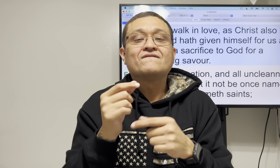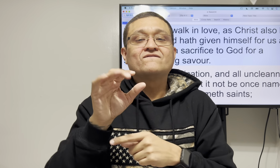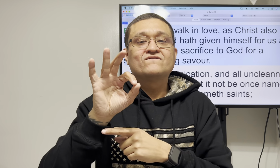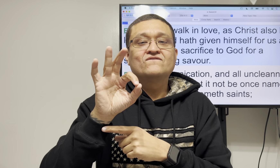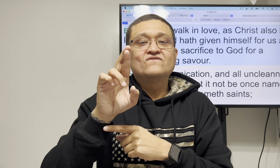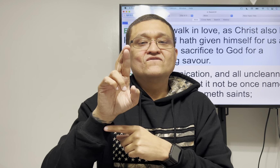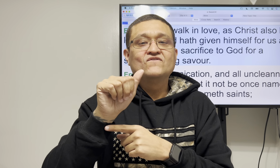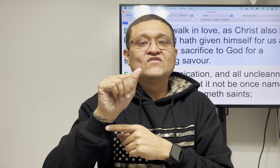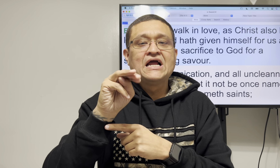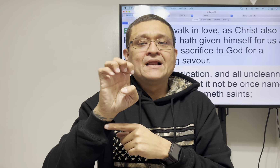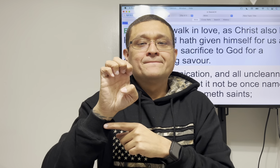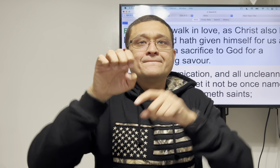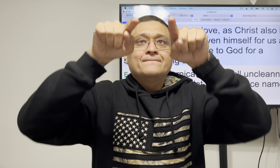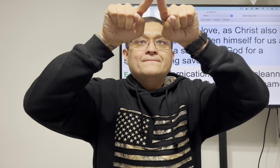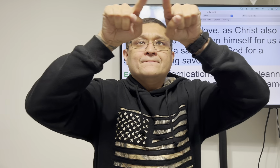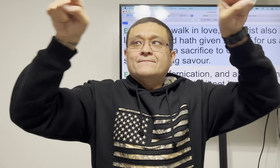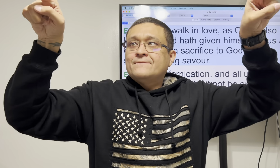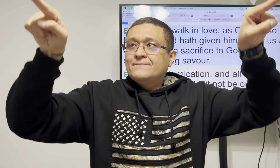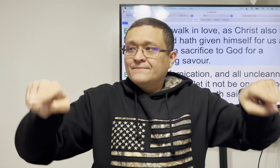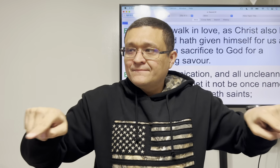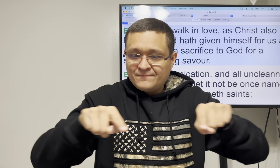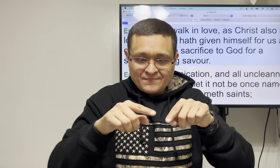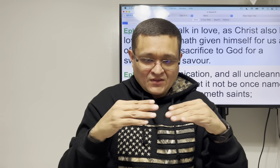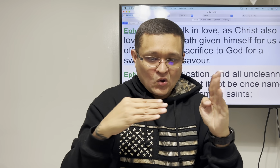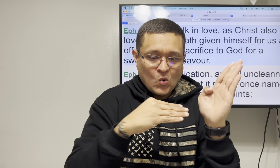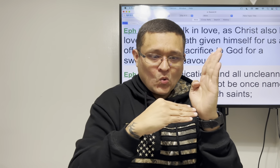so what do you start with you usually start with the frame